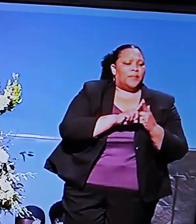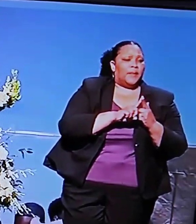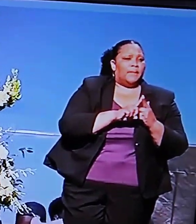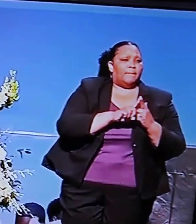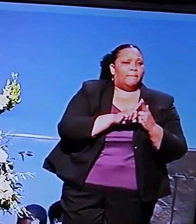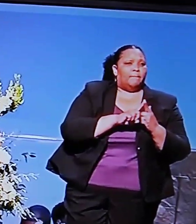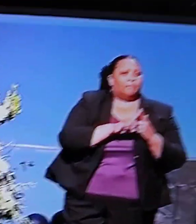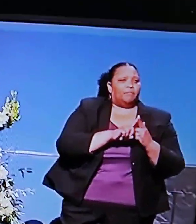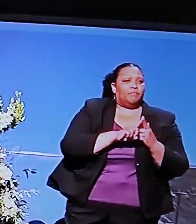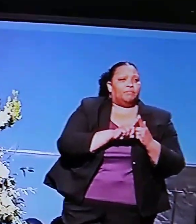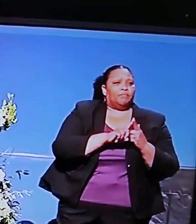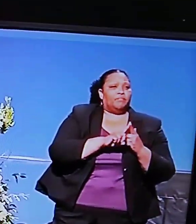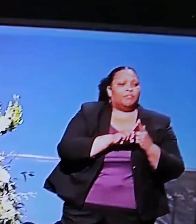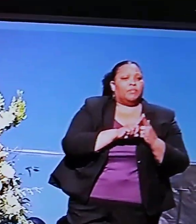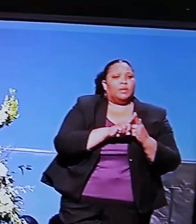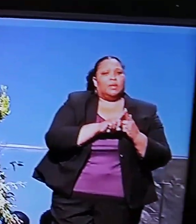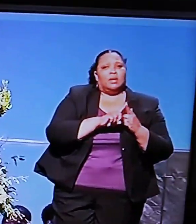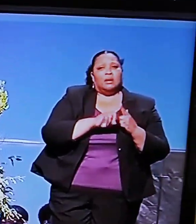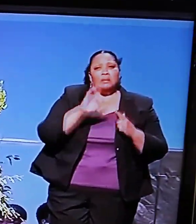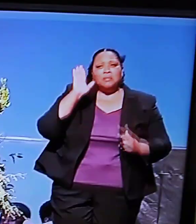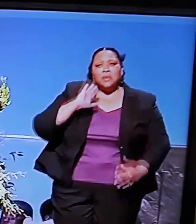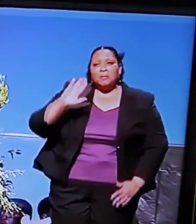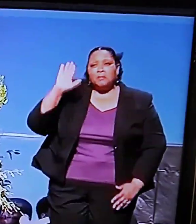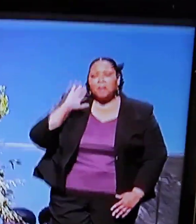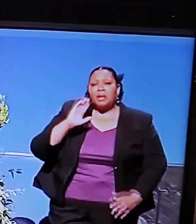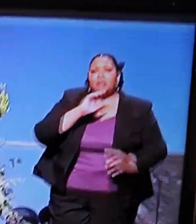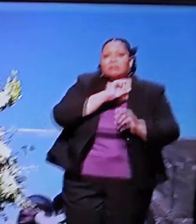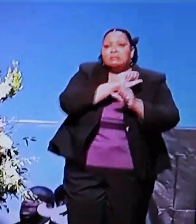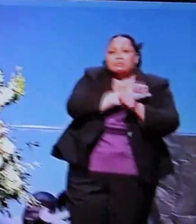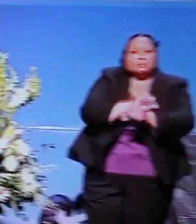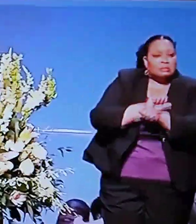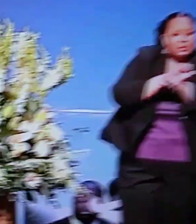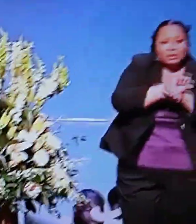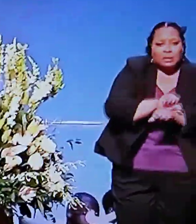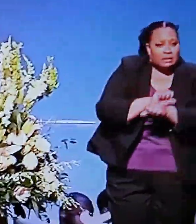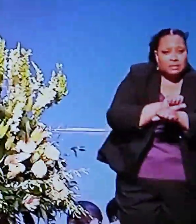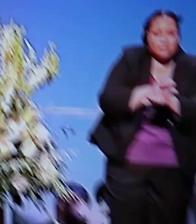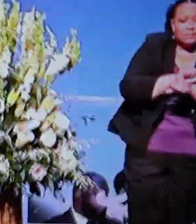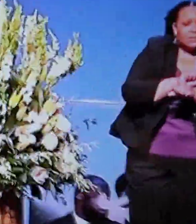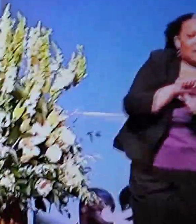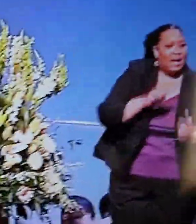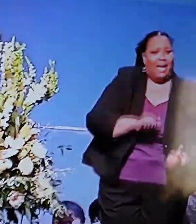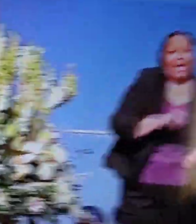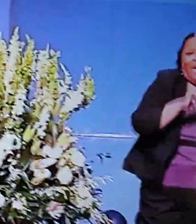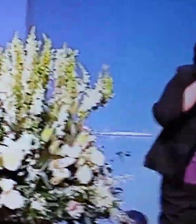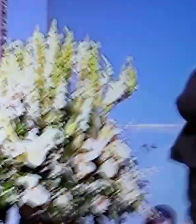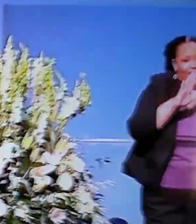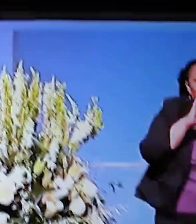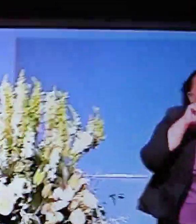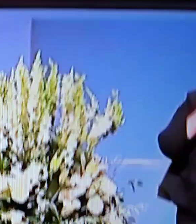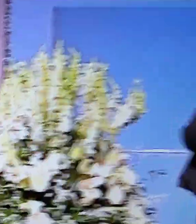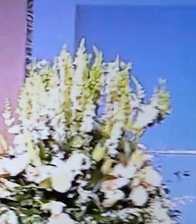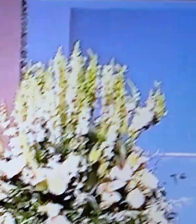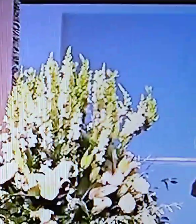that the ex-slaves descendants have faced in this nation.